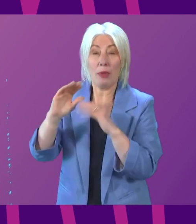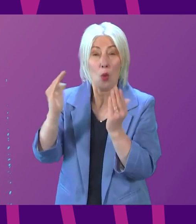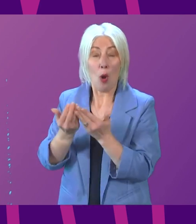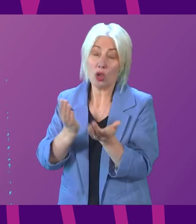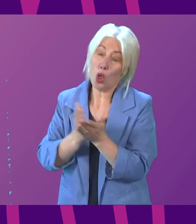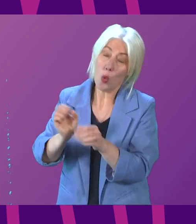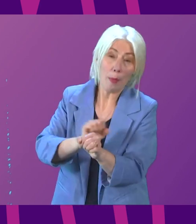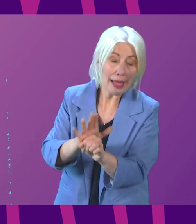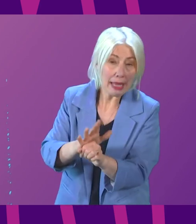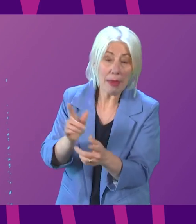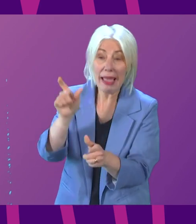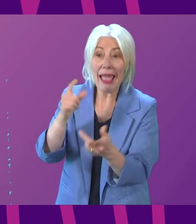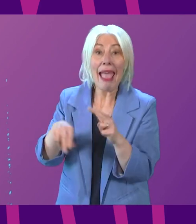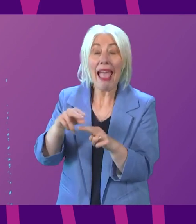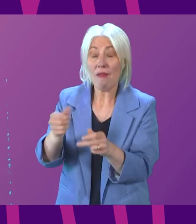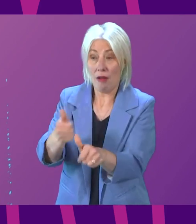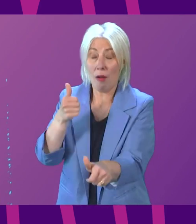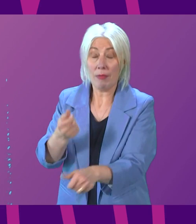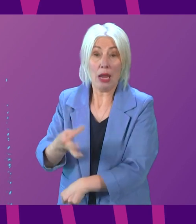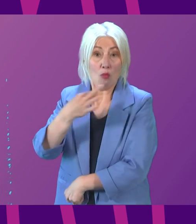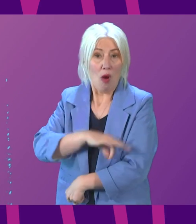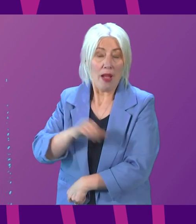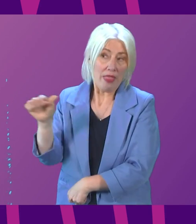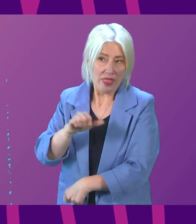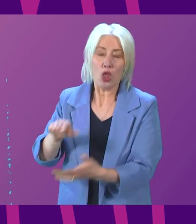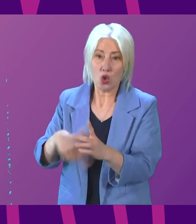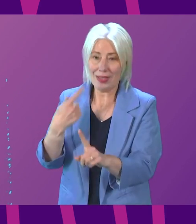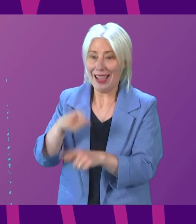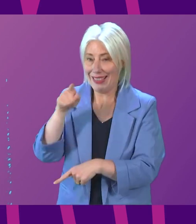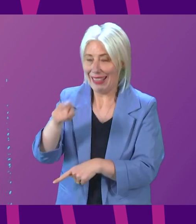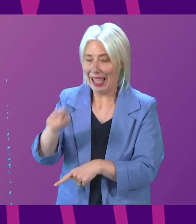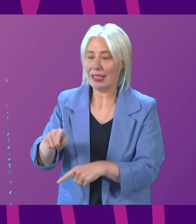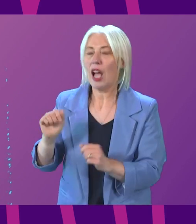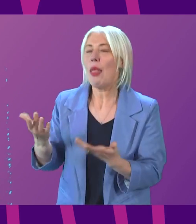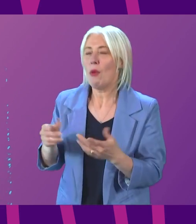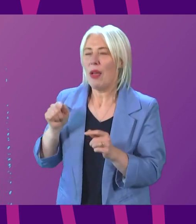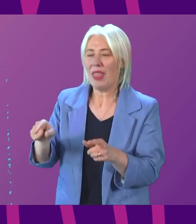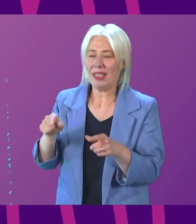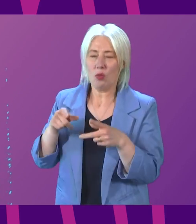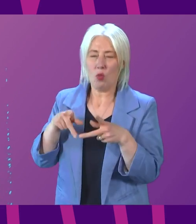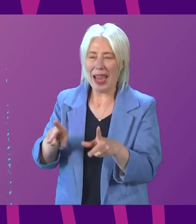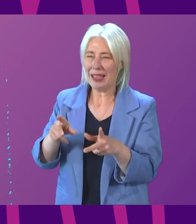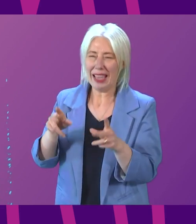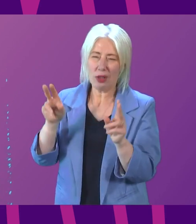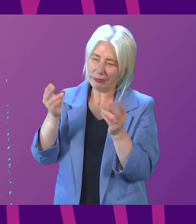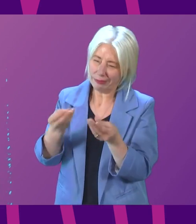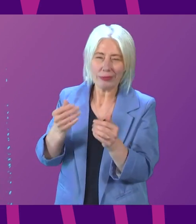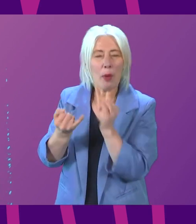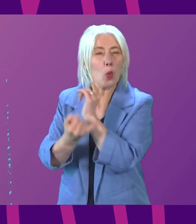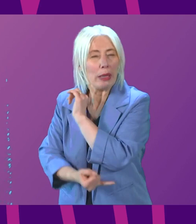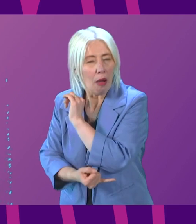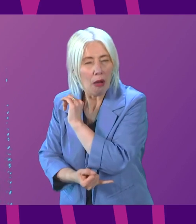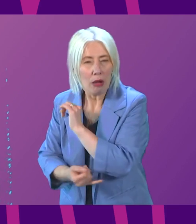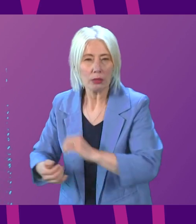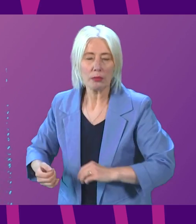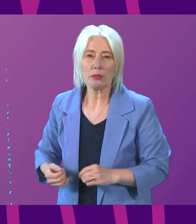pandemic. So I think the Chancellor has missed a trick with this watered-down levy. And, of course, left Scottish industry to foot the bill for the whole of